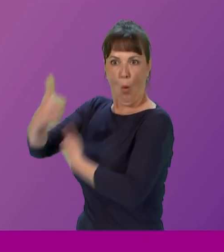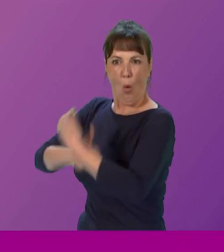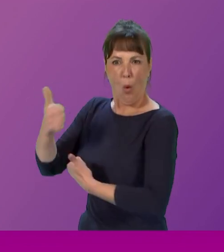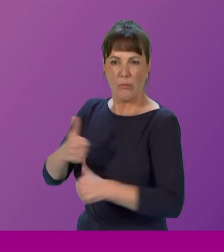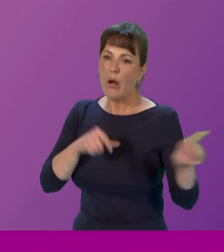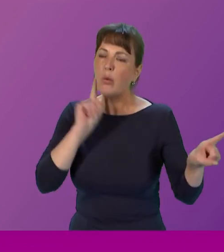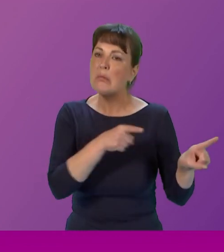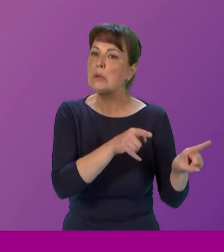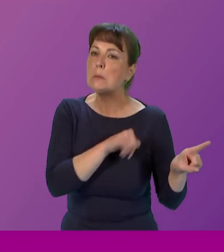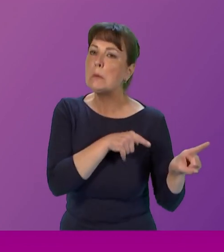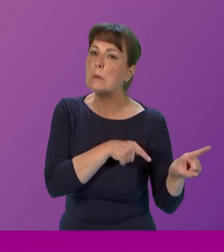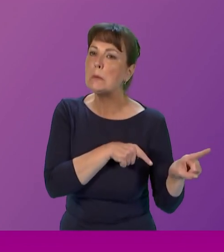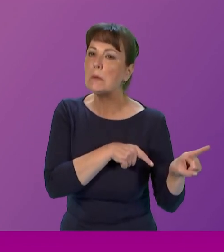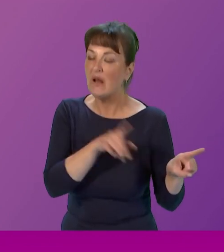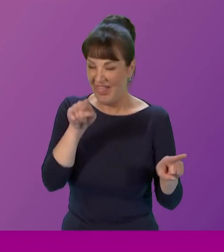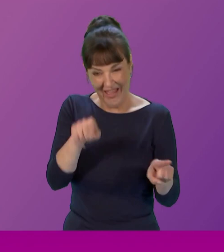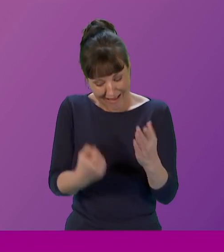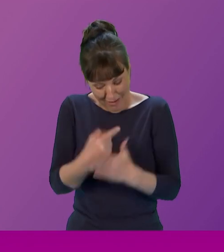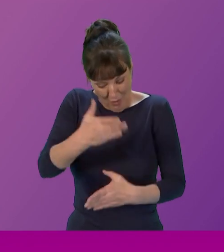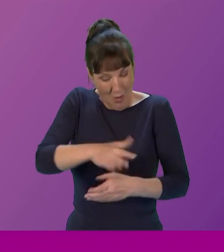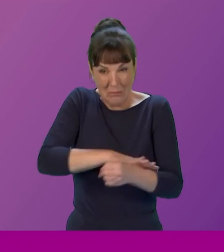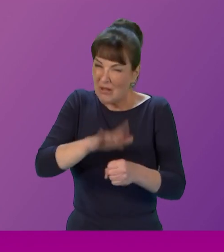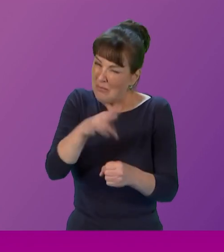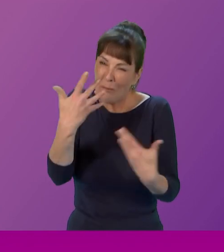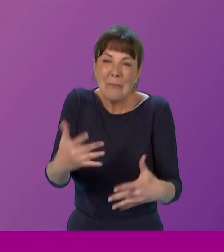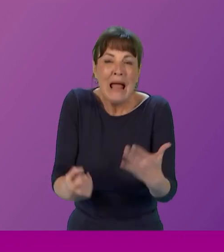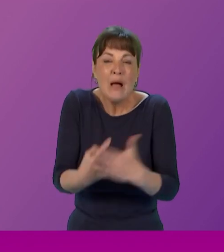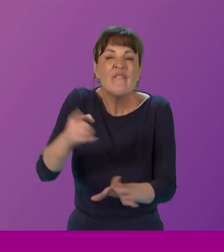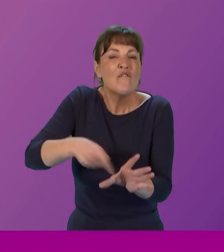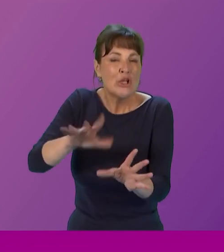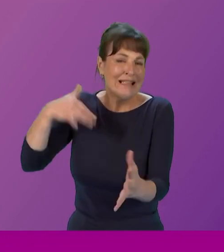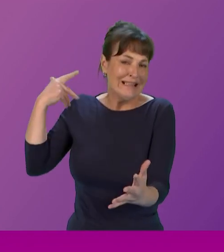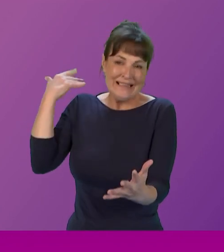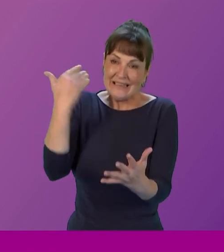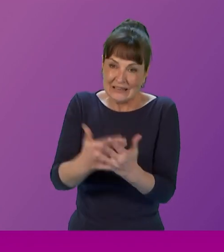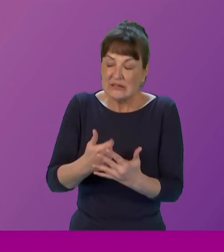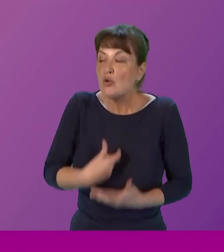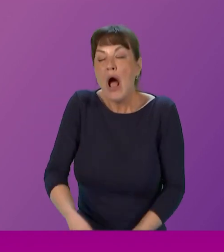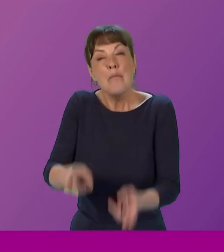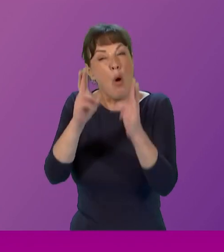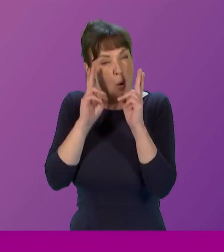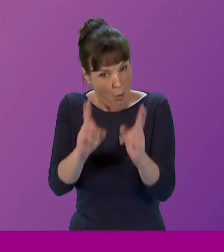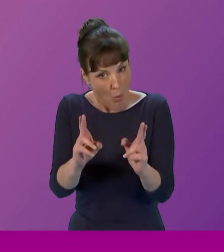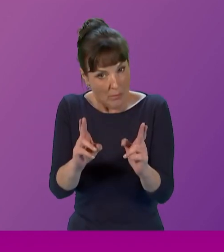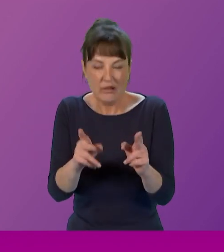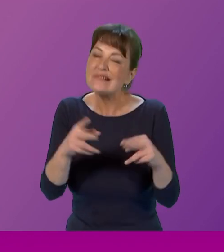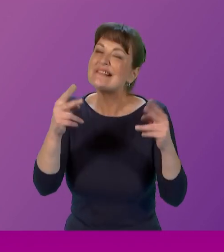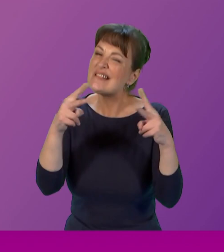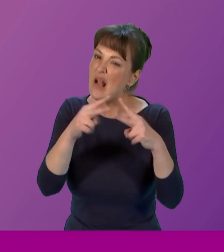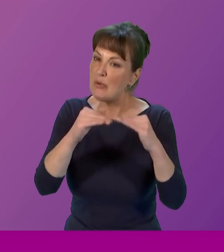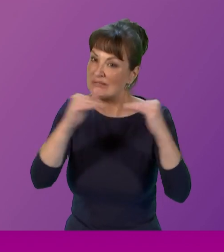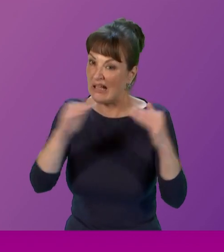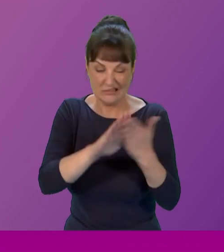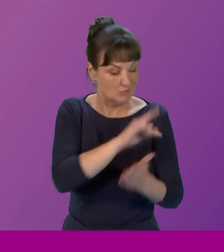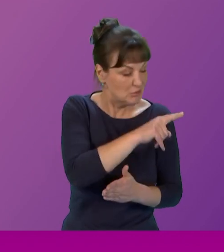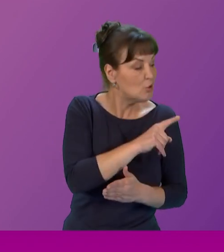workplace but in the years before I hope that the constant double standards faced by girls my age will cease that whatever